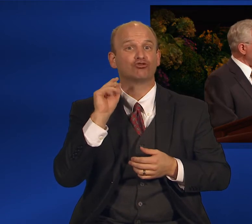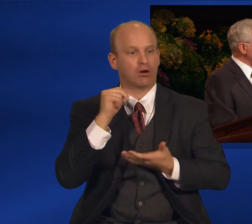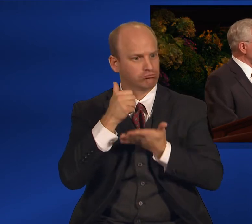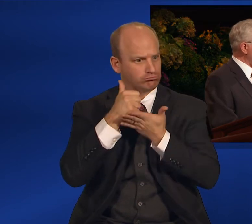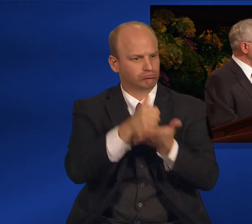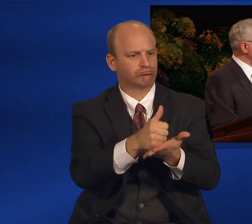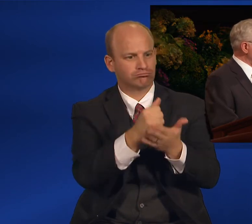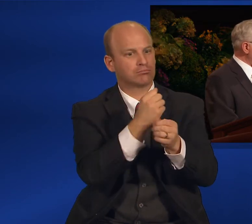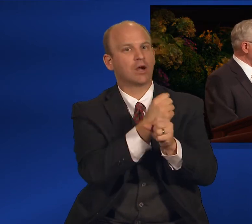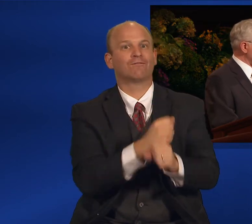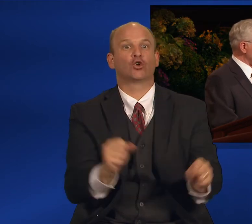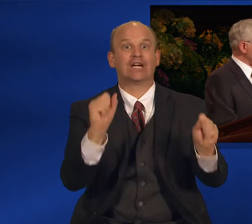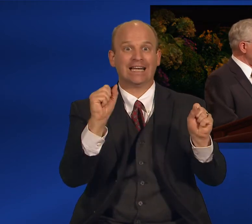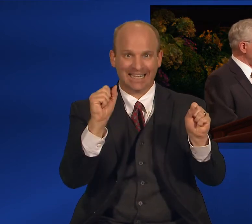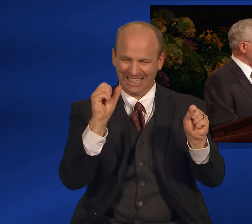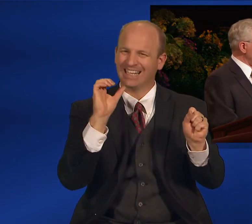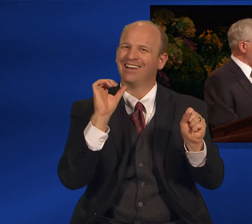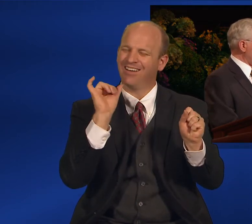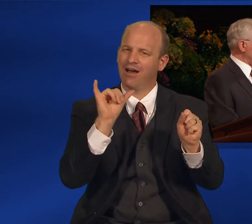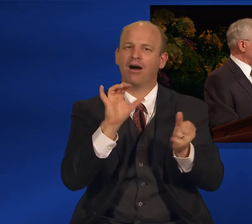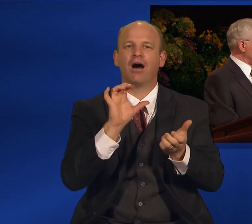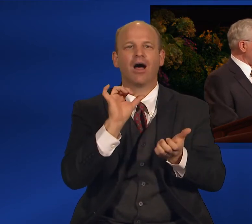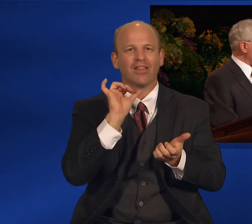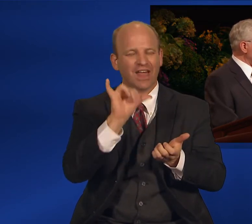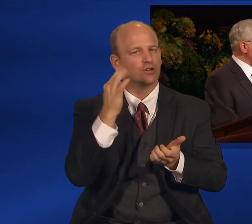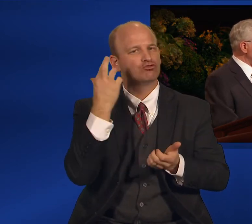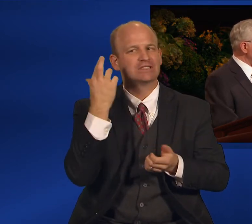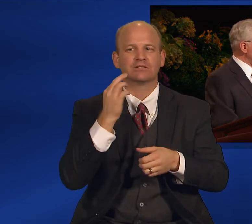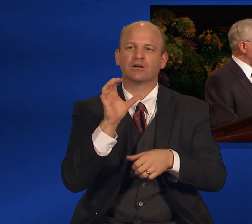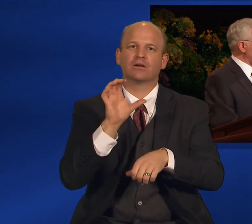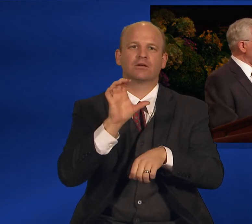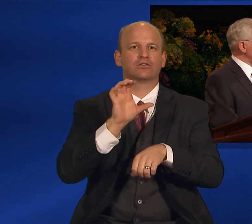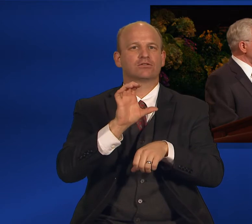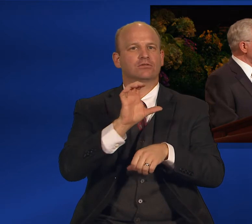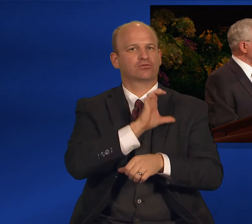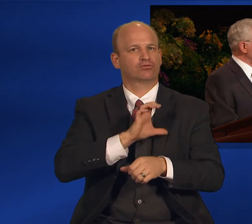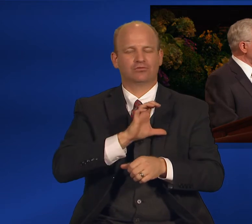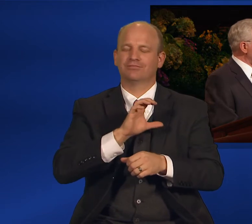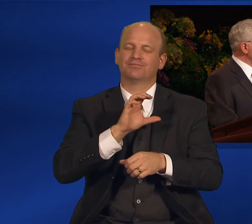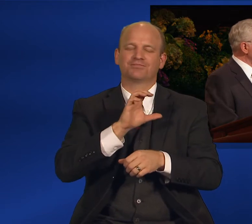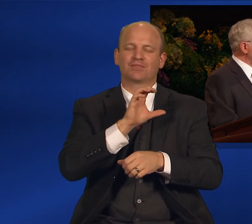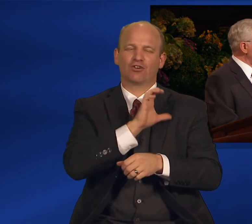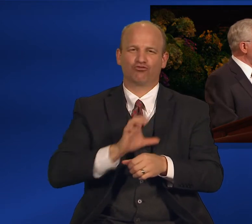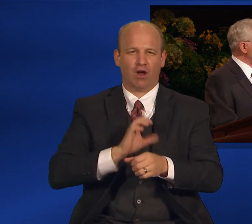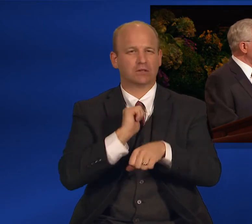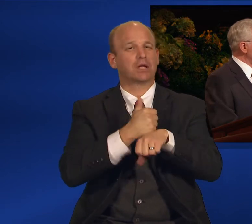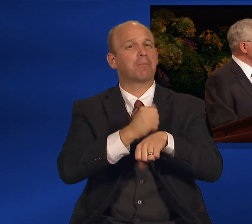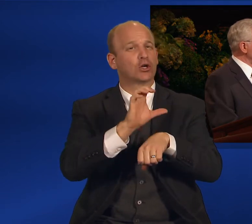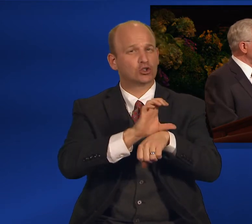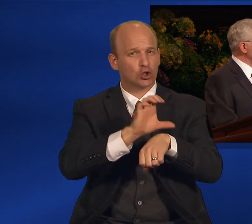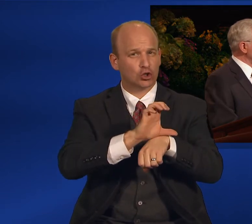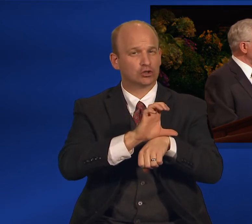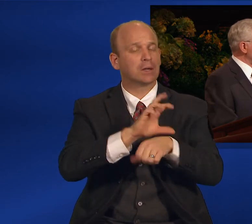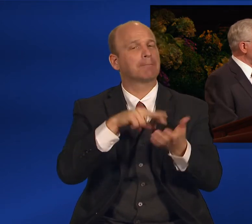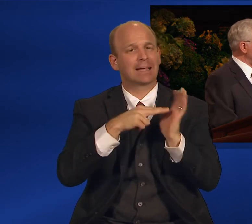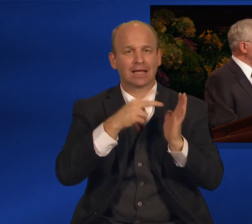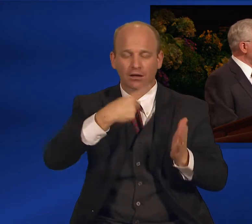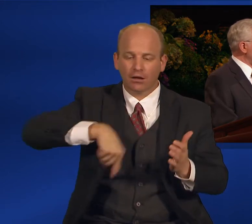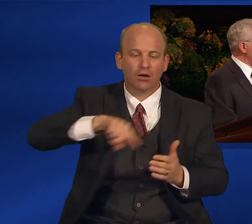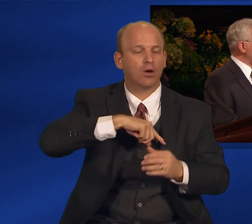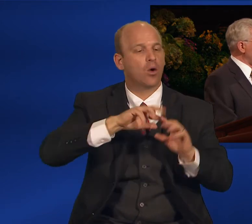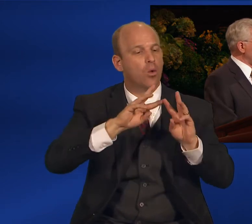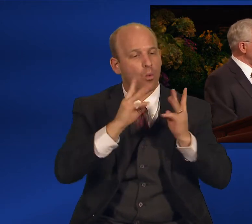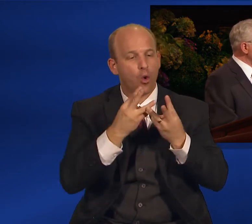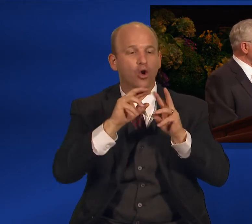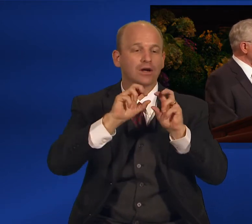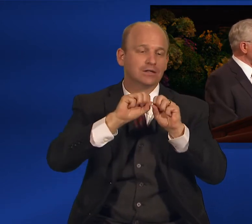and in stakes, wards, and branches, we can not only teach and encourage each other in the gospel, we can also bring to bear people